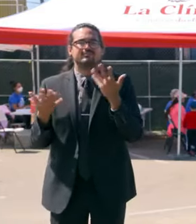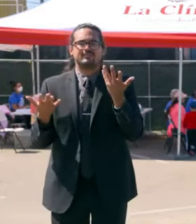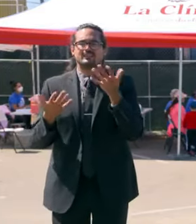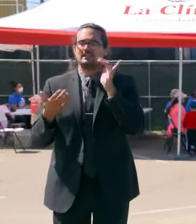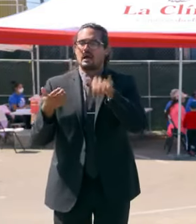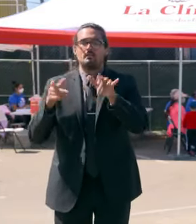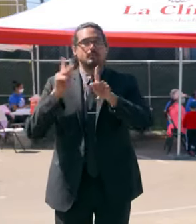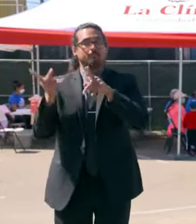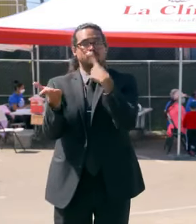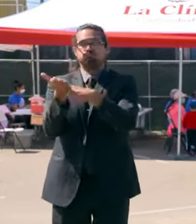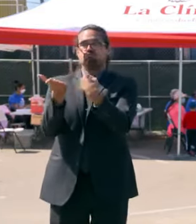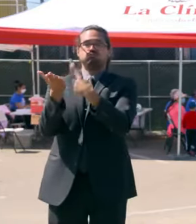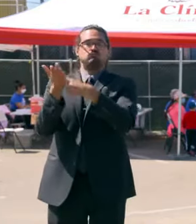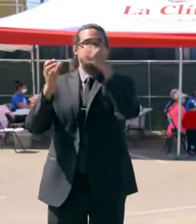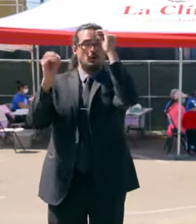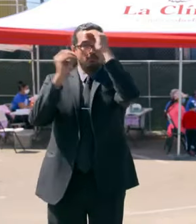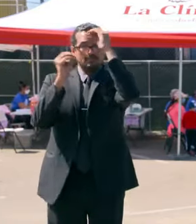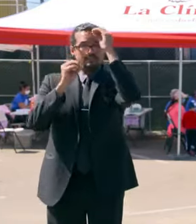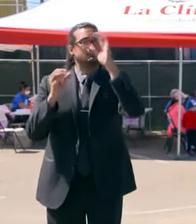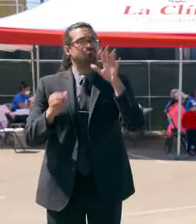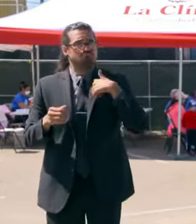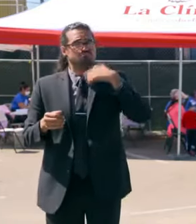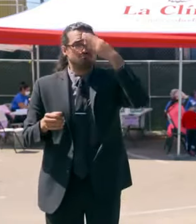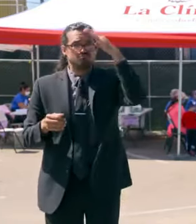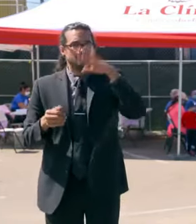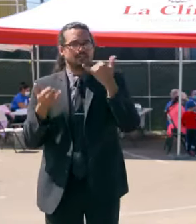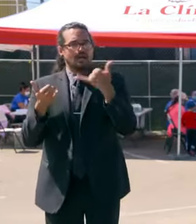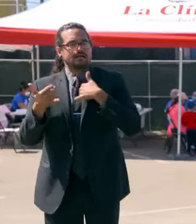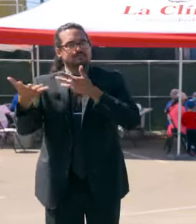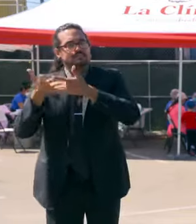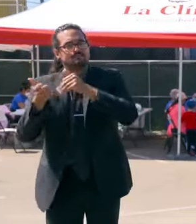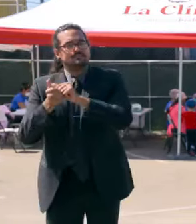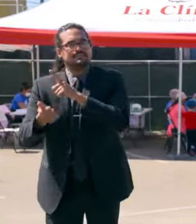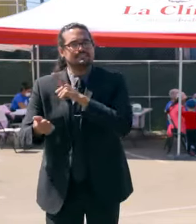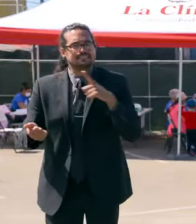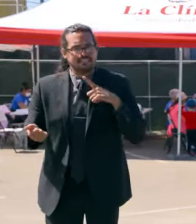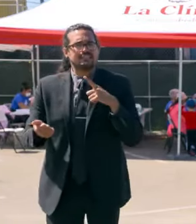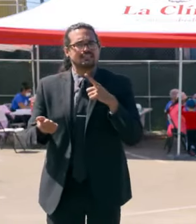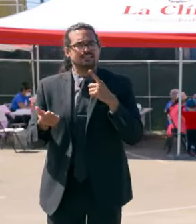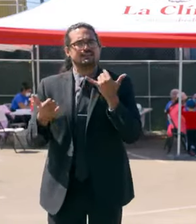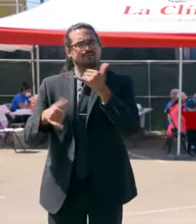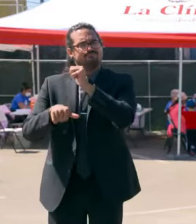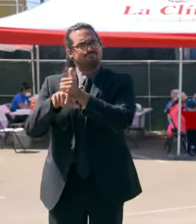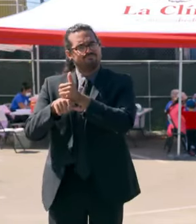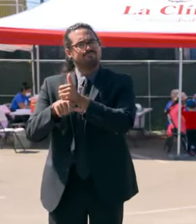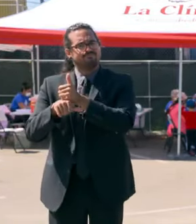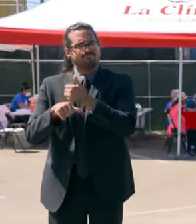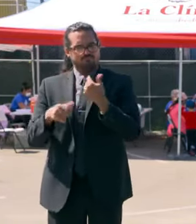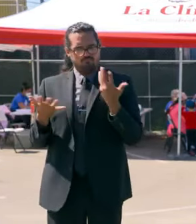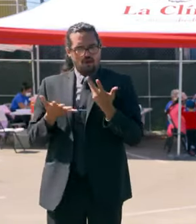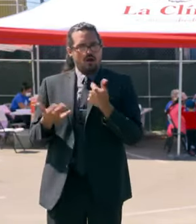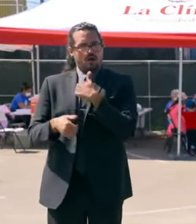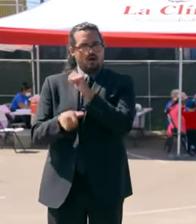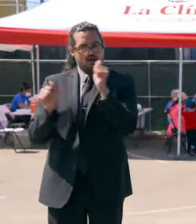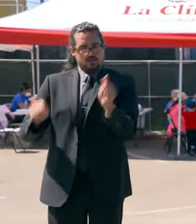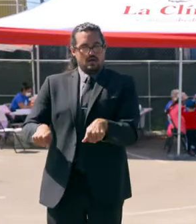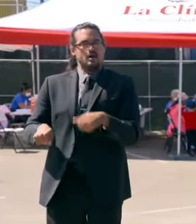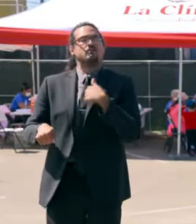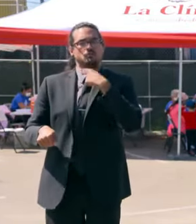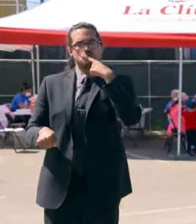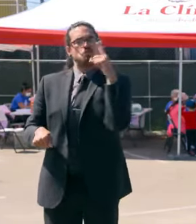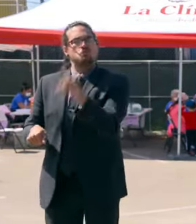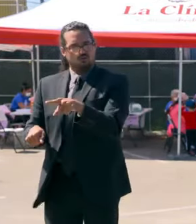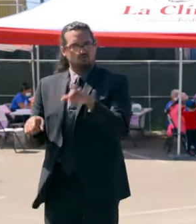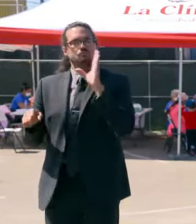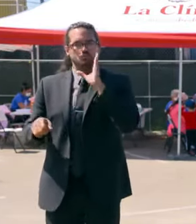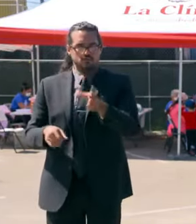and not just with legislature, but also through the authorities that are vested in me under emergency authority as governor. And,